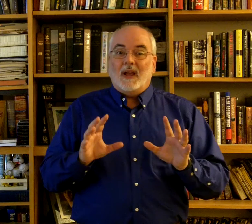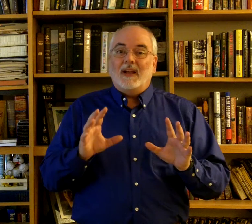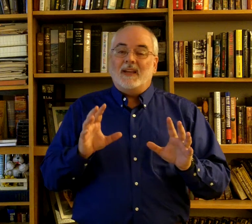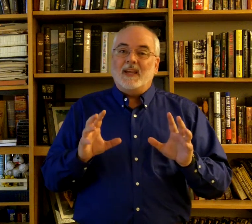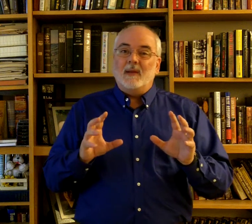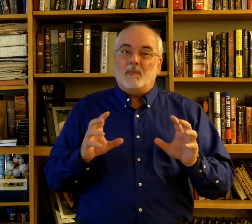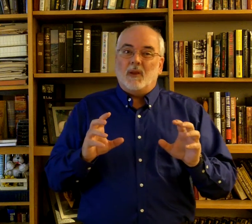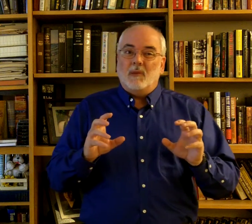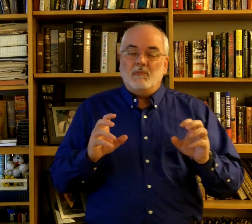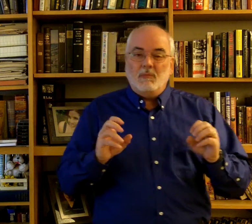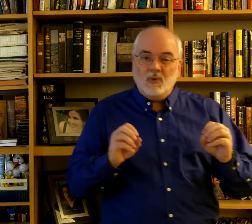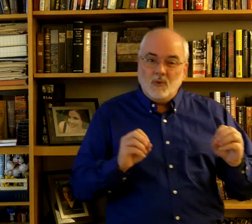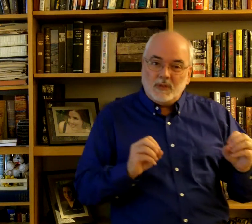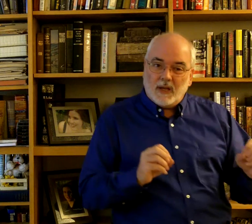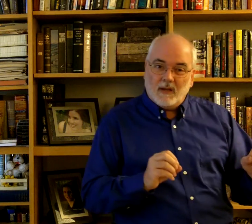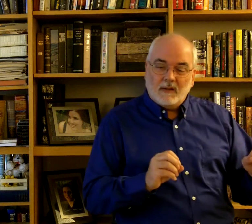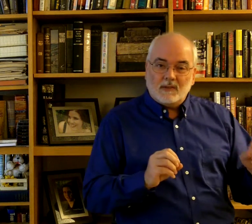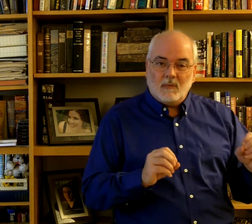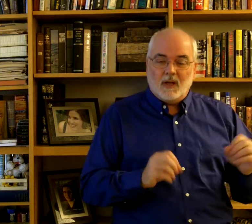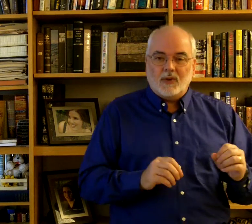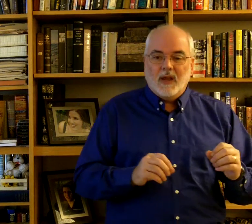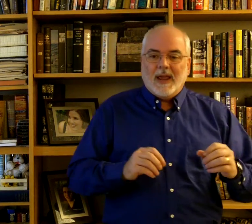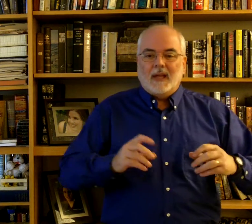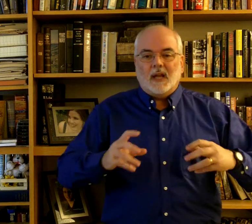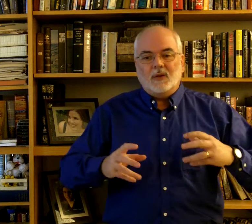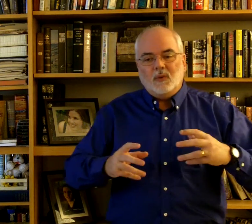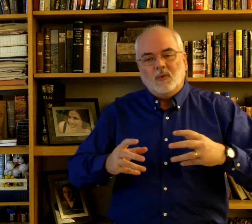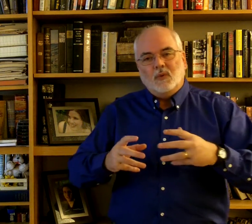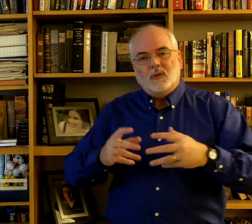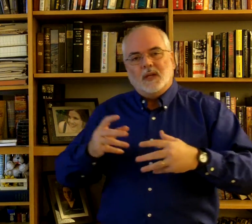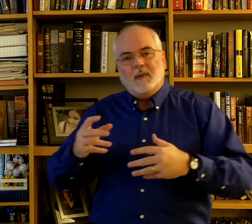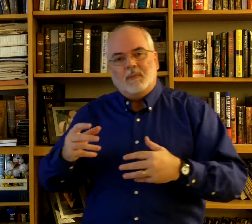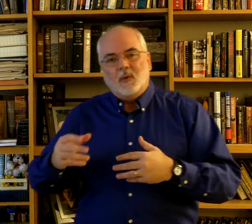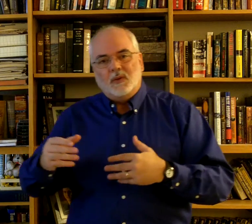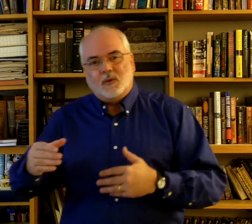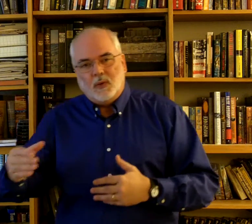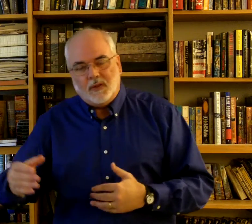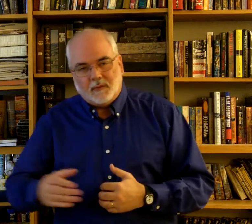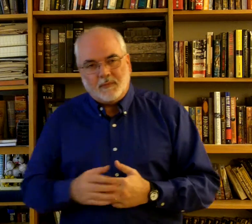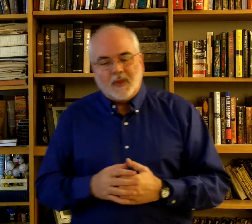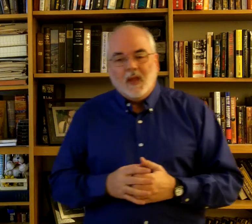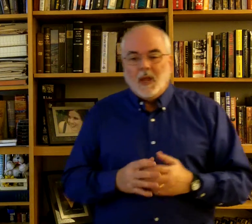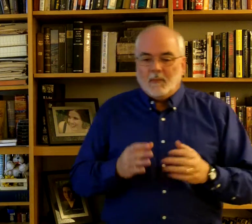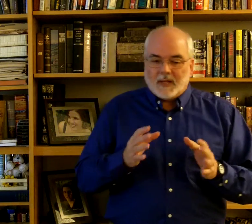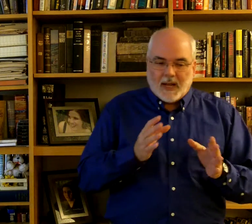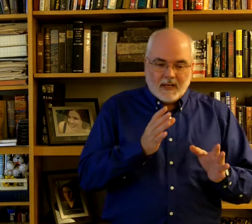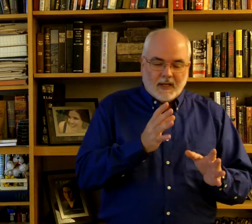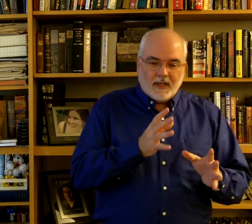to keep the music so much as I do the tempo and the rhythm. But, the idea is